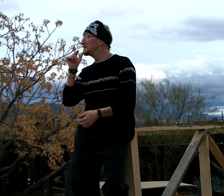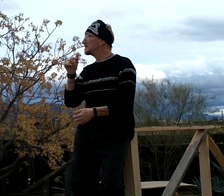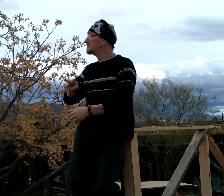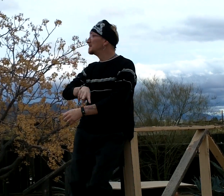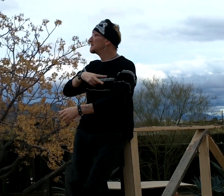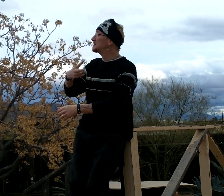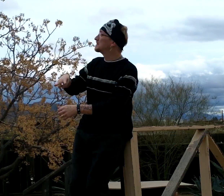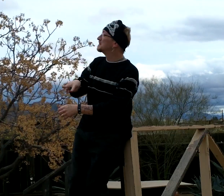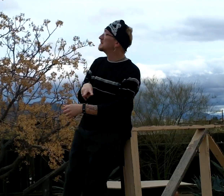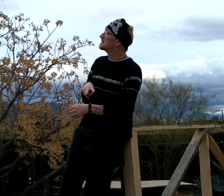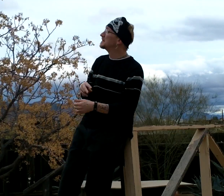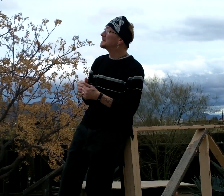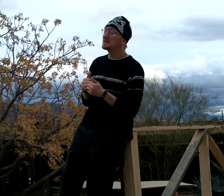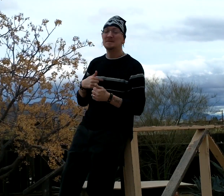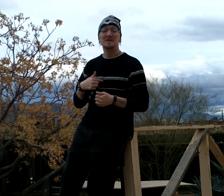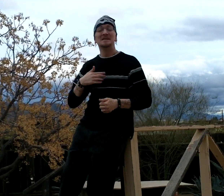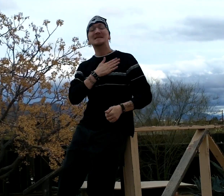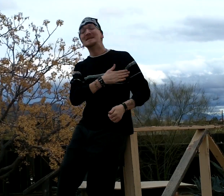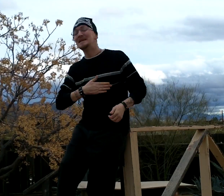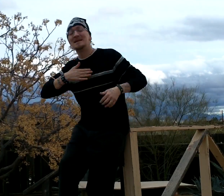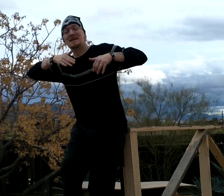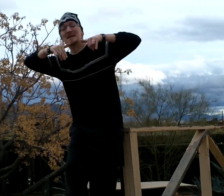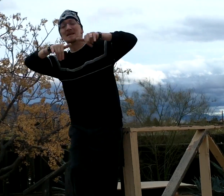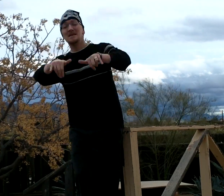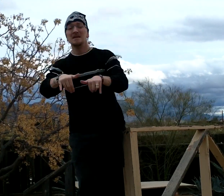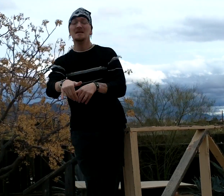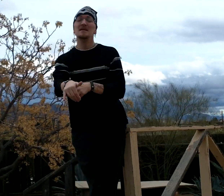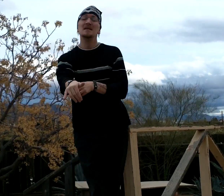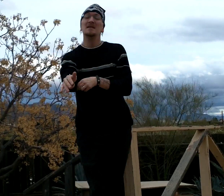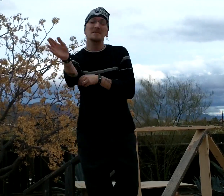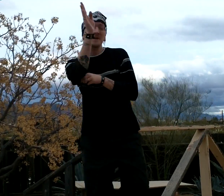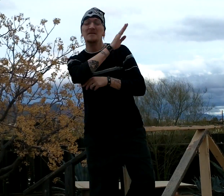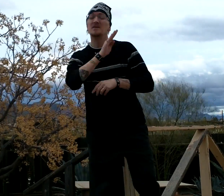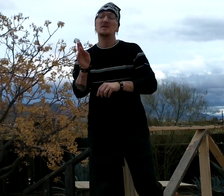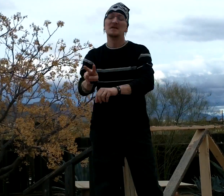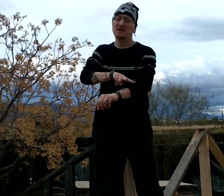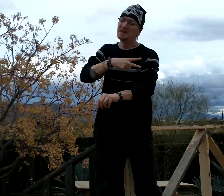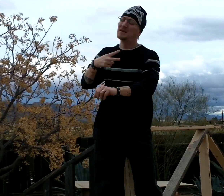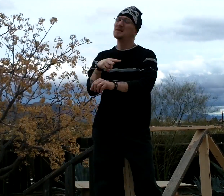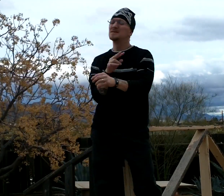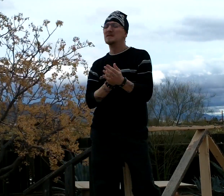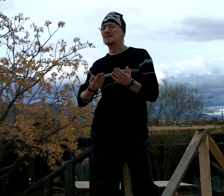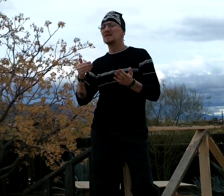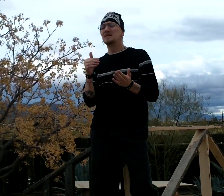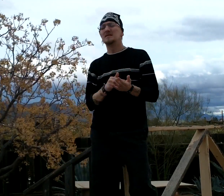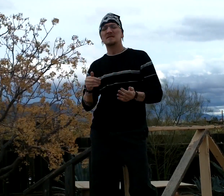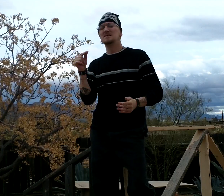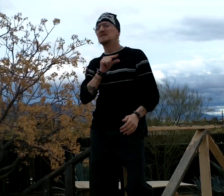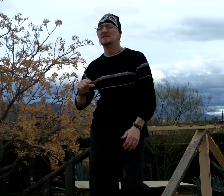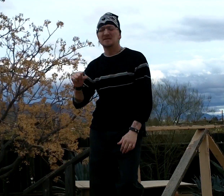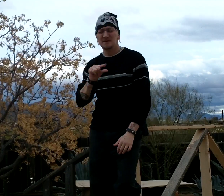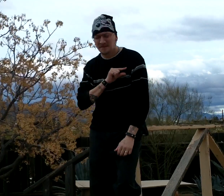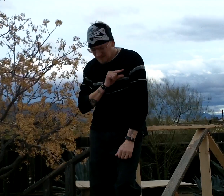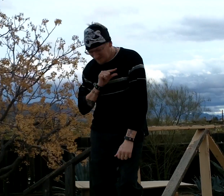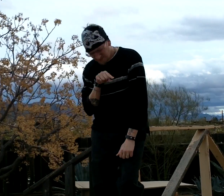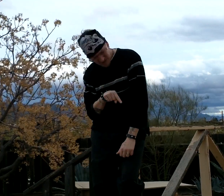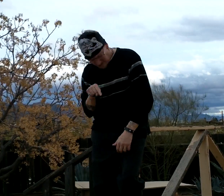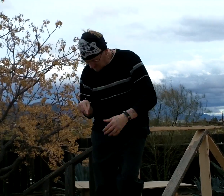you I think it's better I'm never gonna dance again Guilty feet at